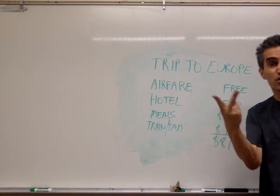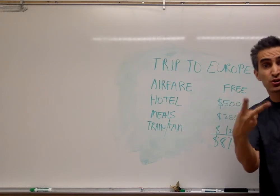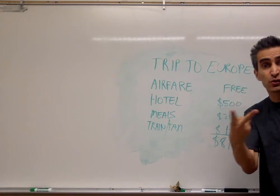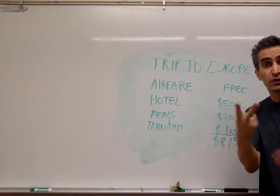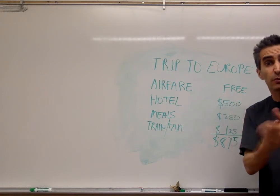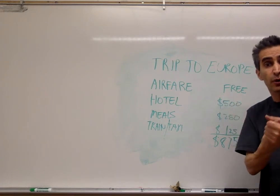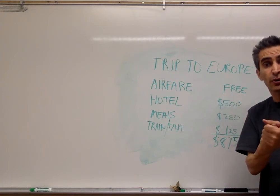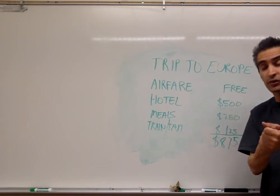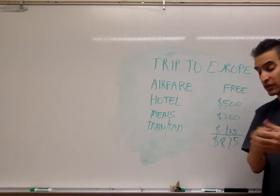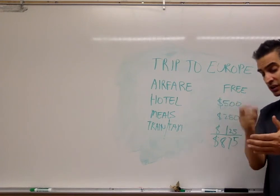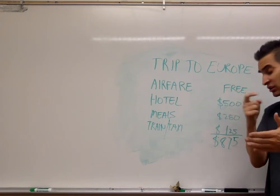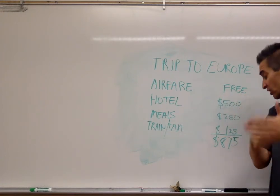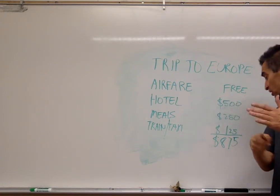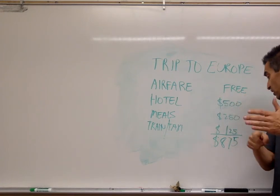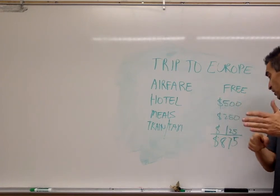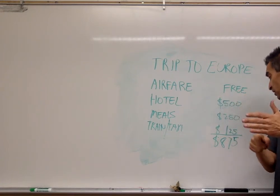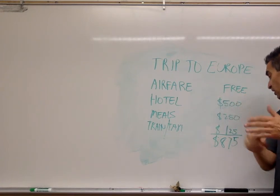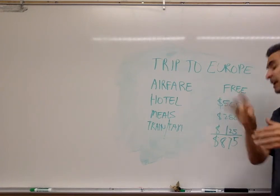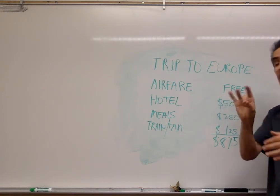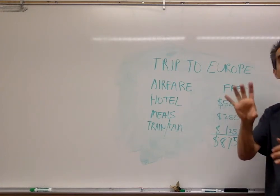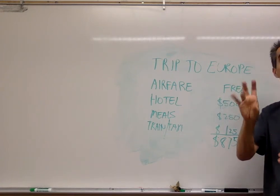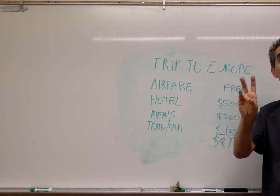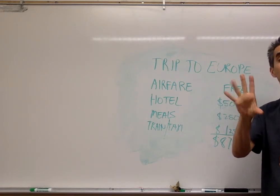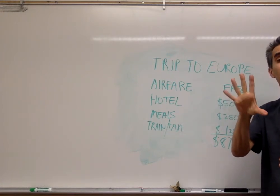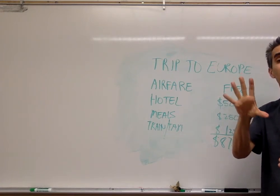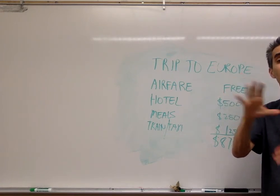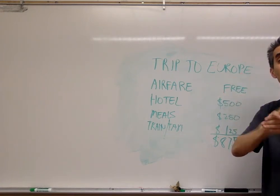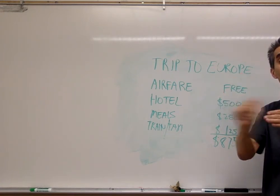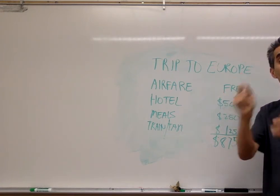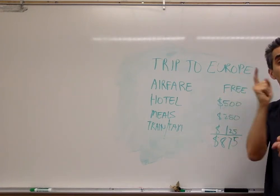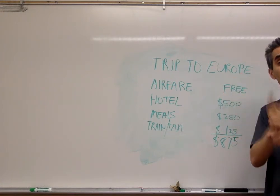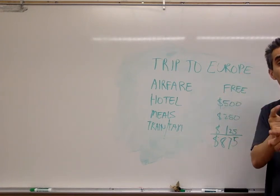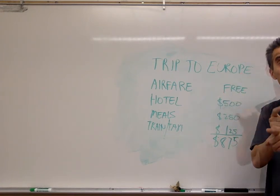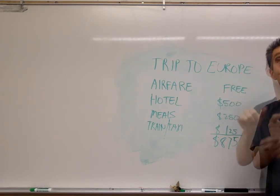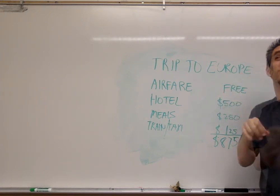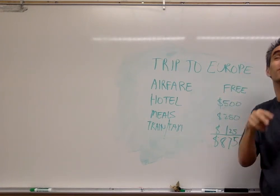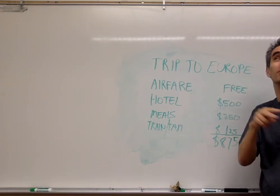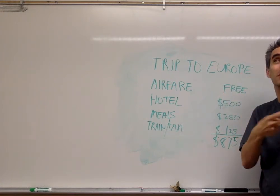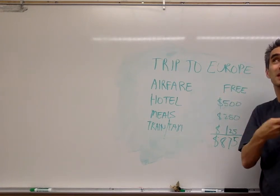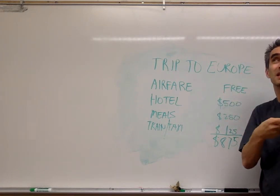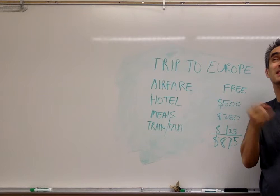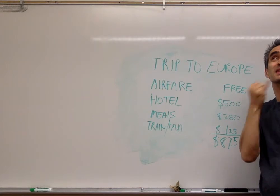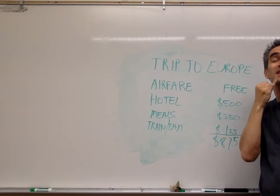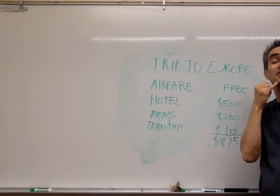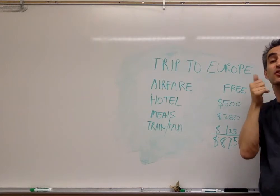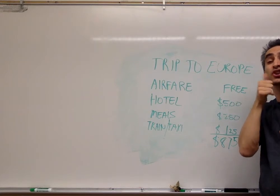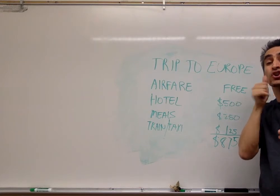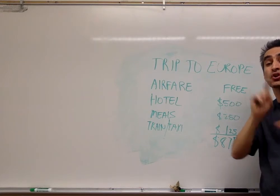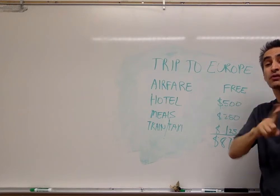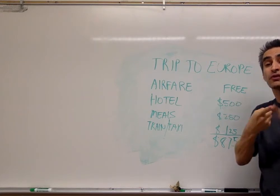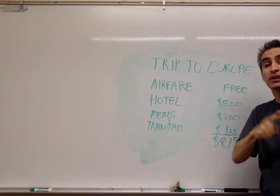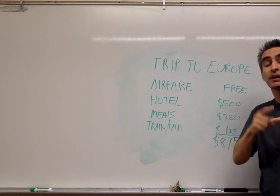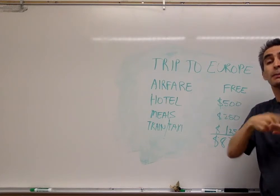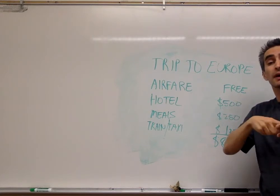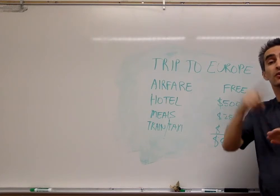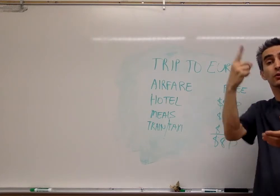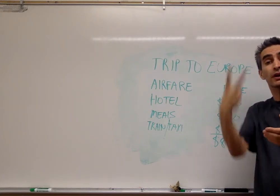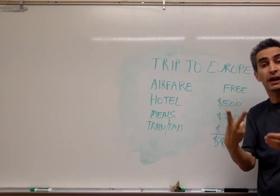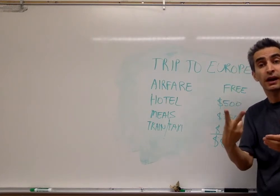So the cost for both of you is going to be $875, right? That means if your